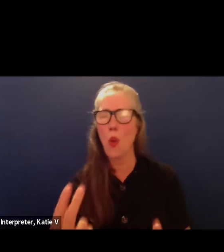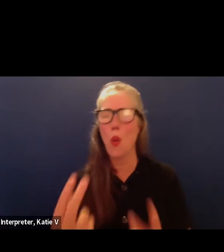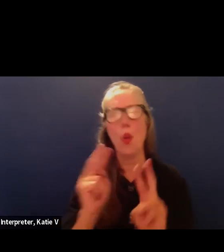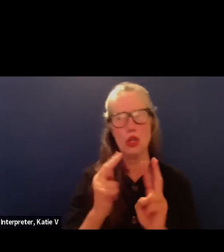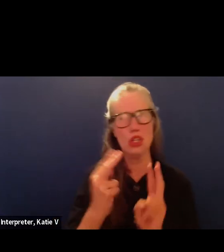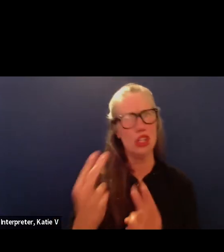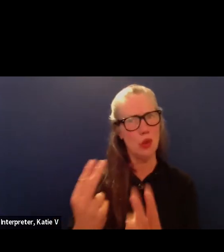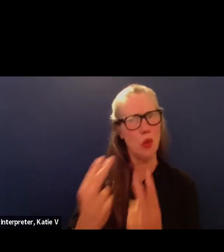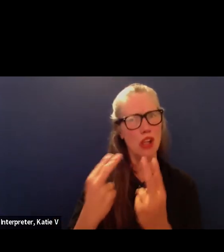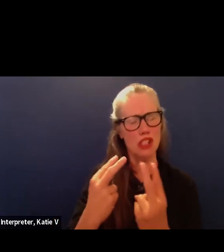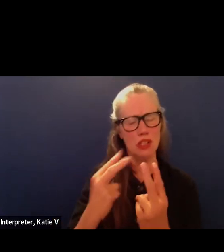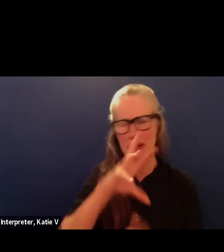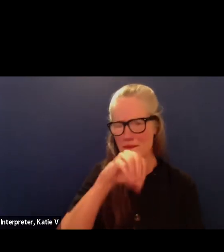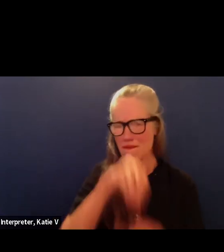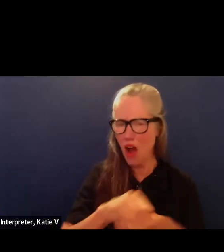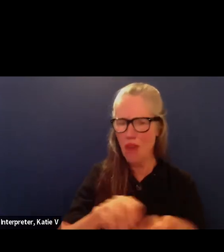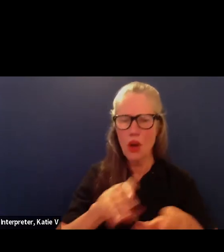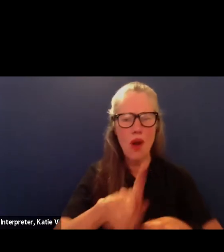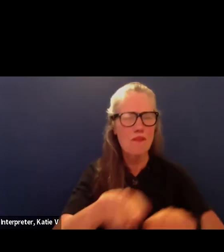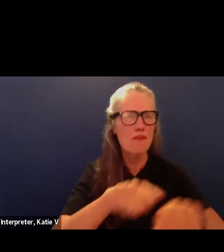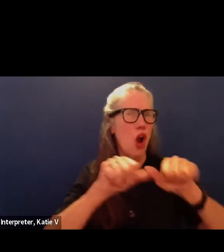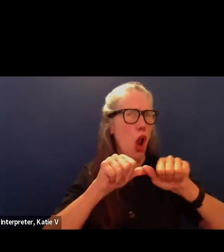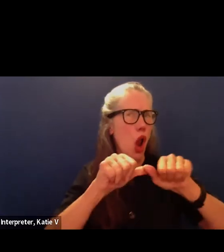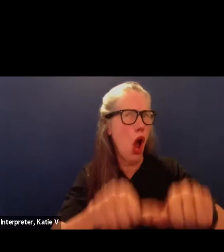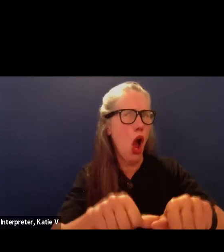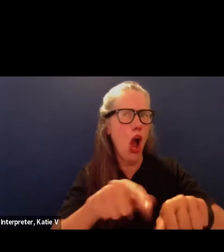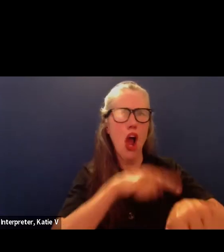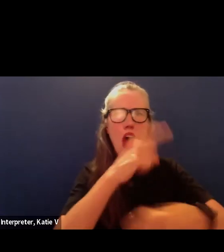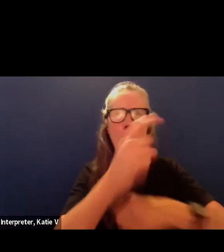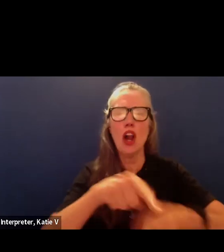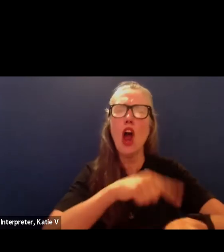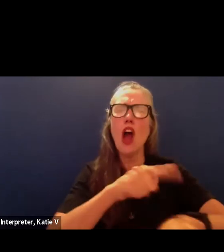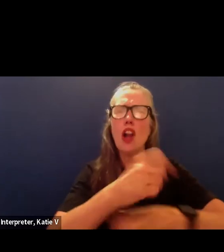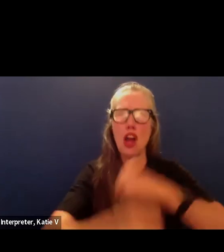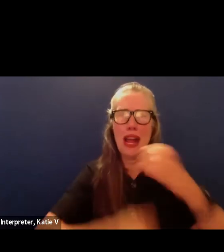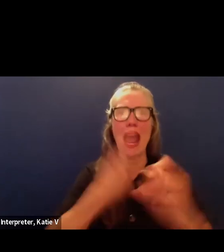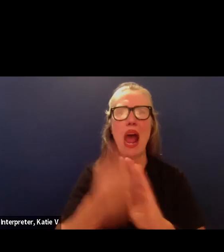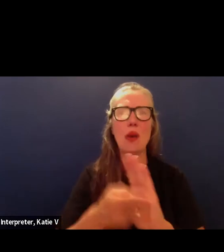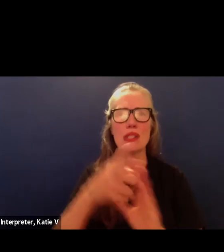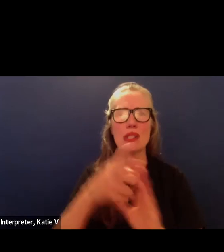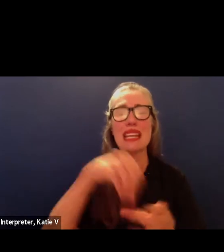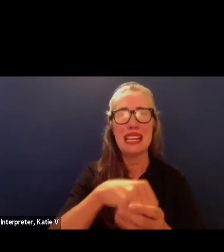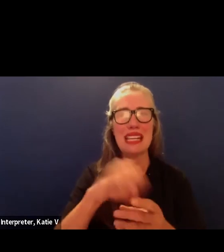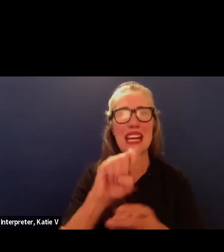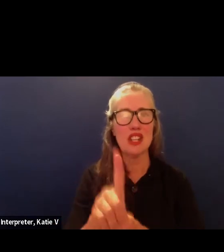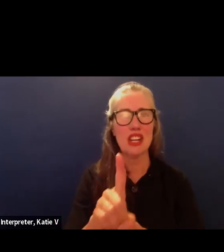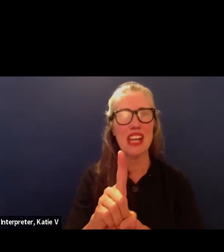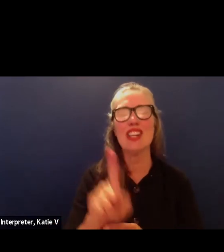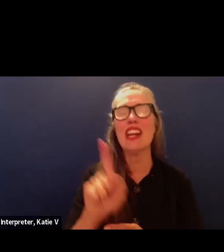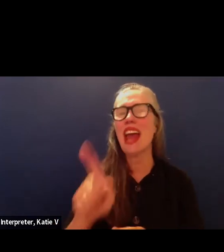hours to education students in the school communities that i have served for the past 19 years